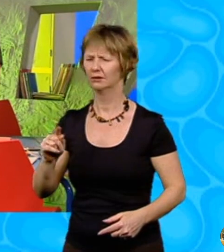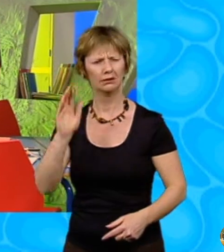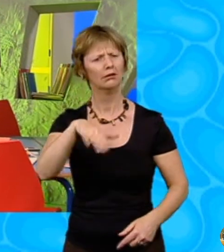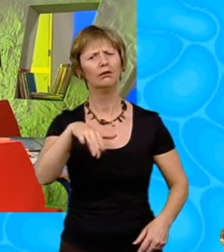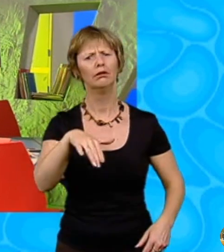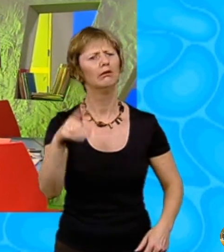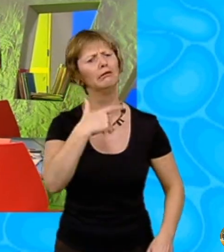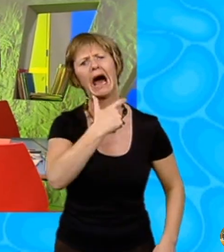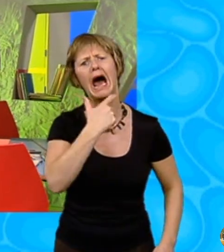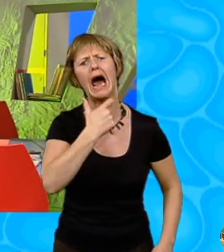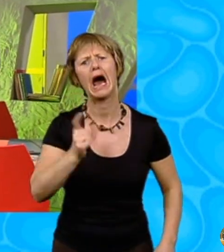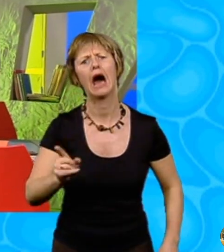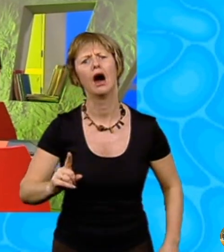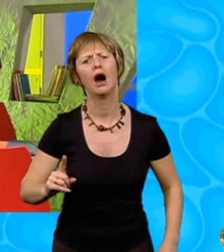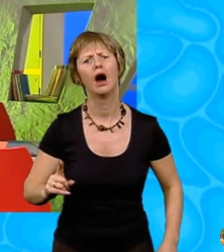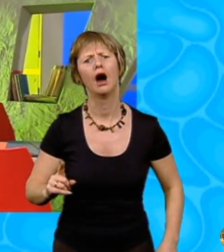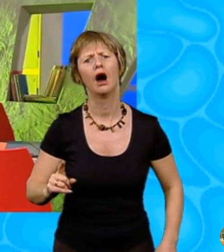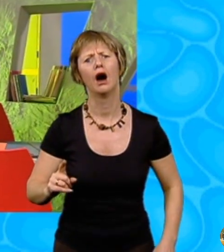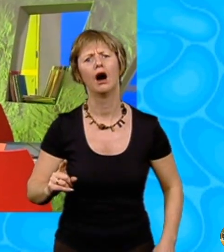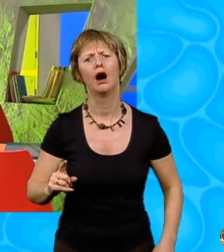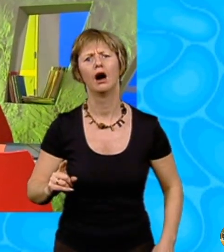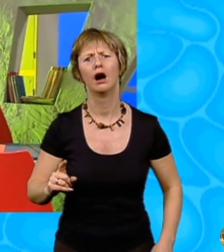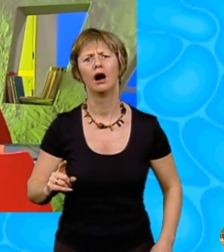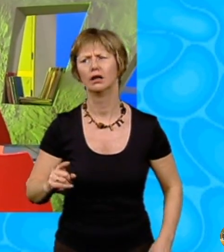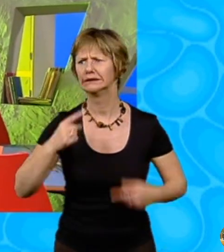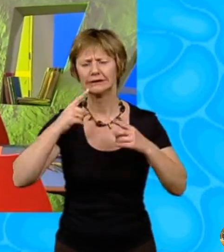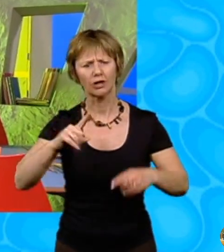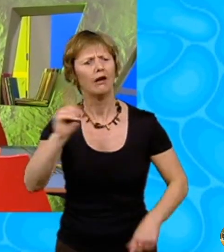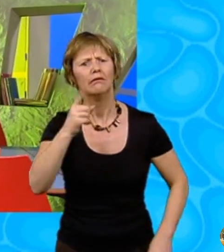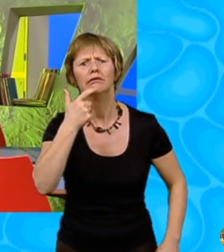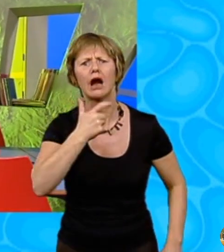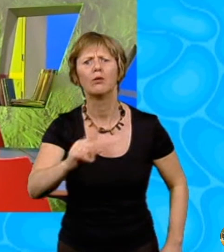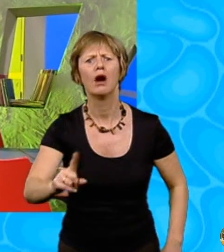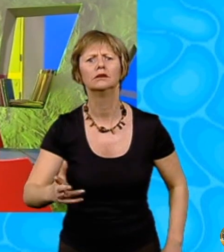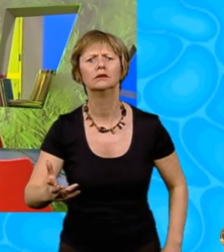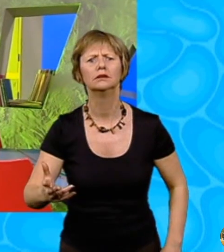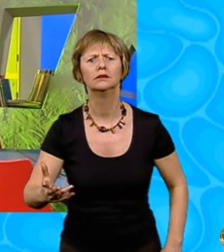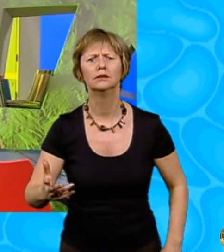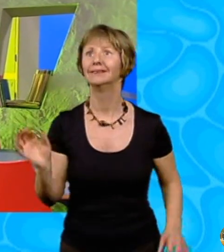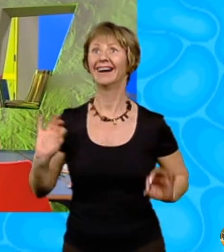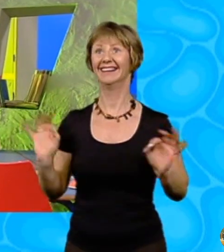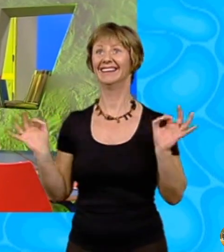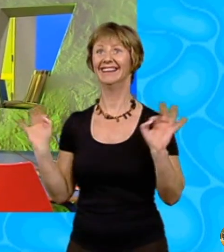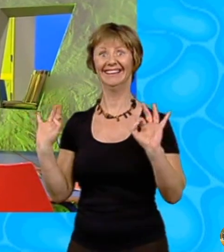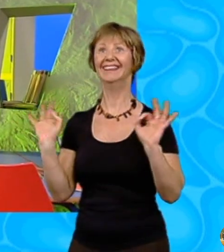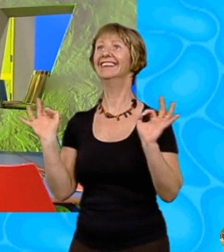What's so funny? Miss Porter called across the classroom. Nothing! The laughter stopped at once.